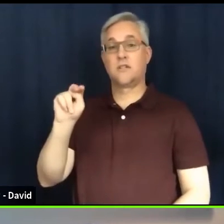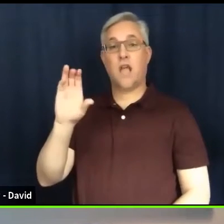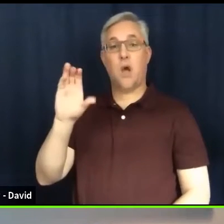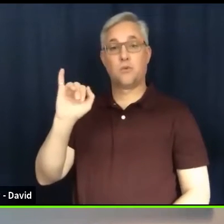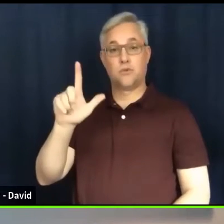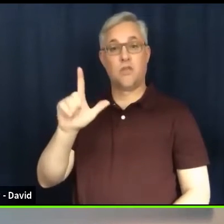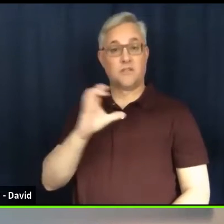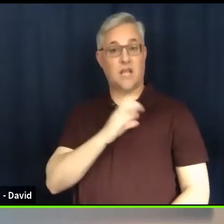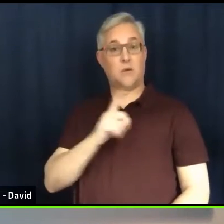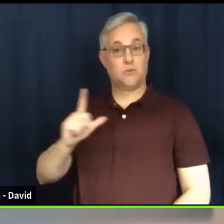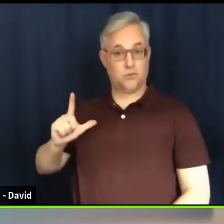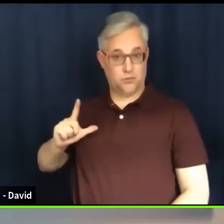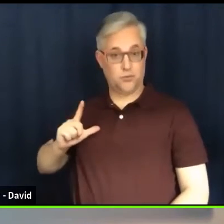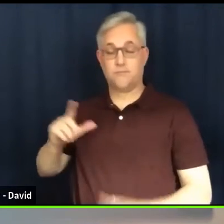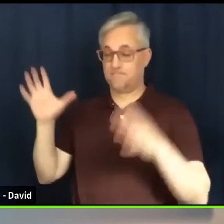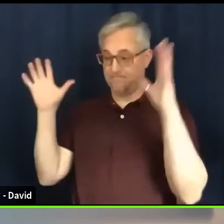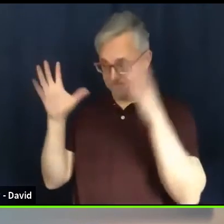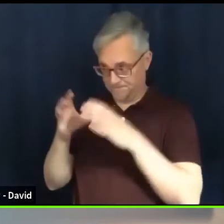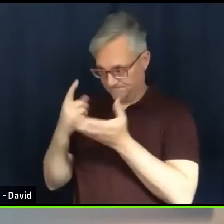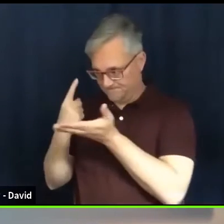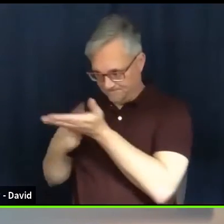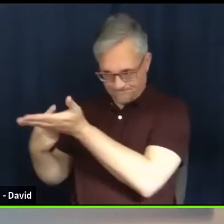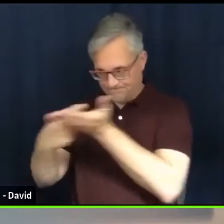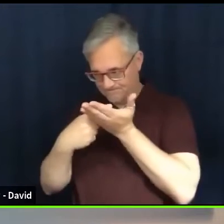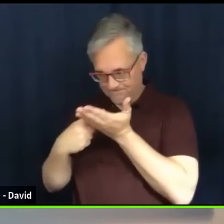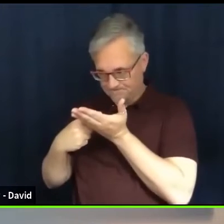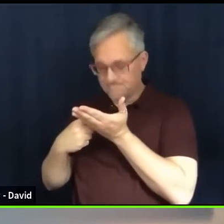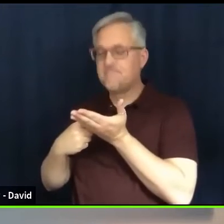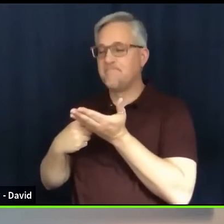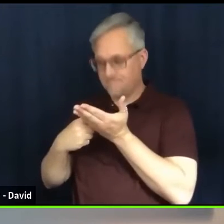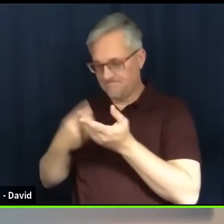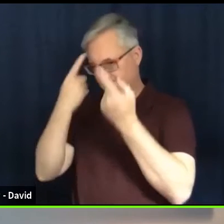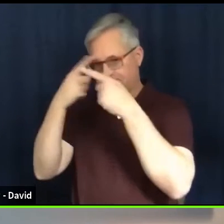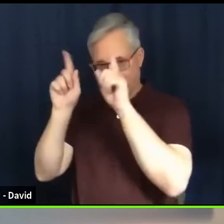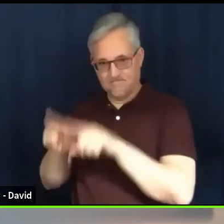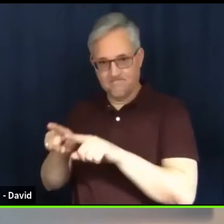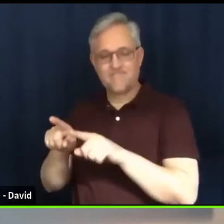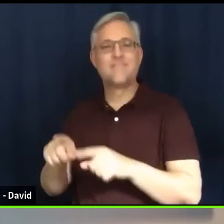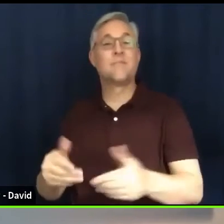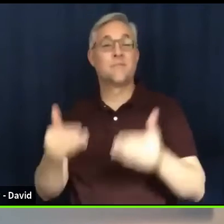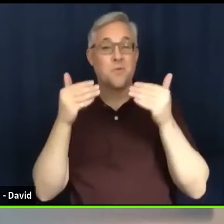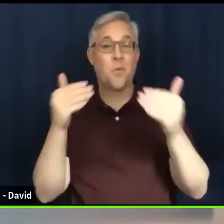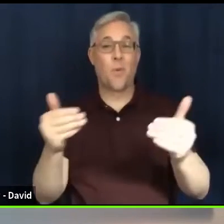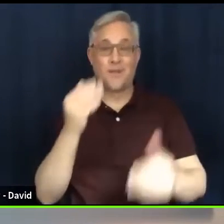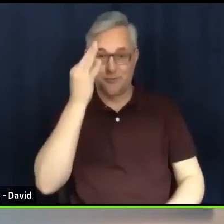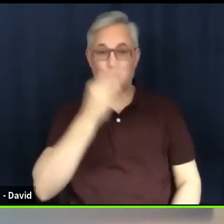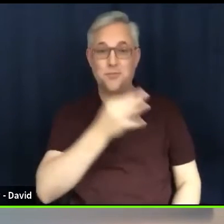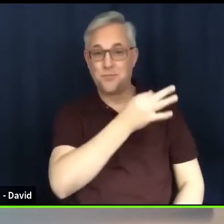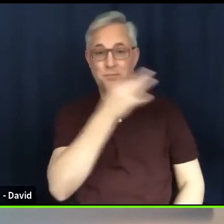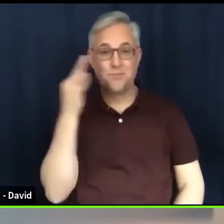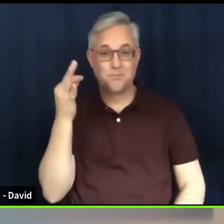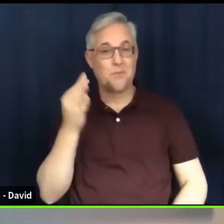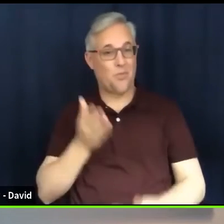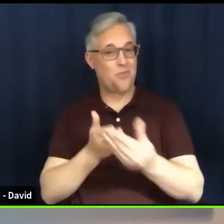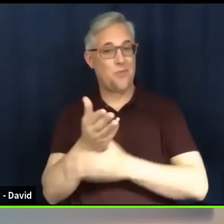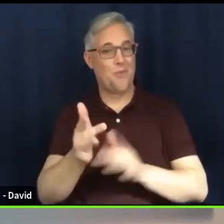serve communion in this online format. Because we don't know how long we'll be